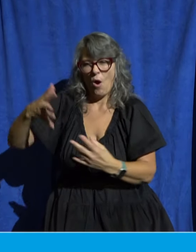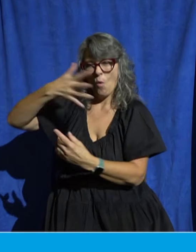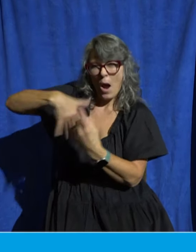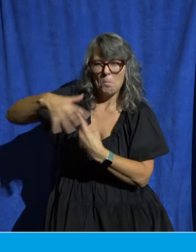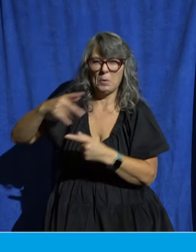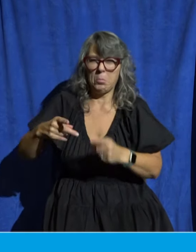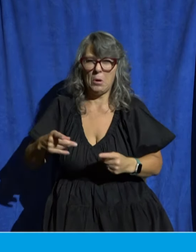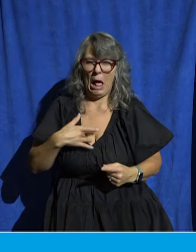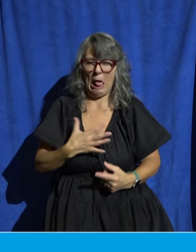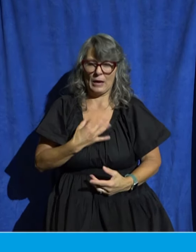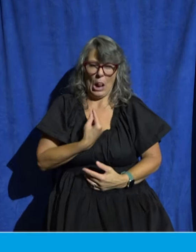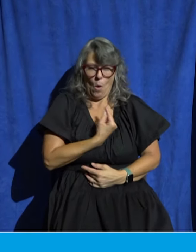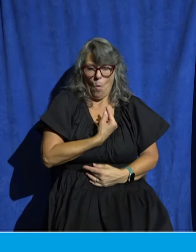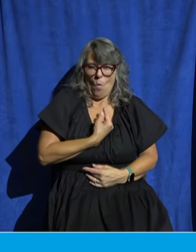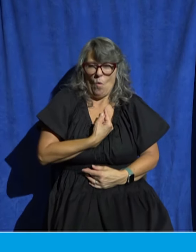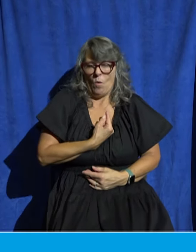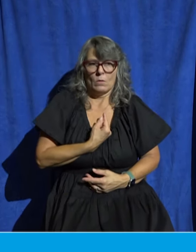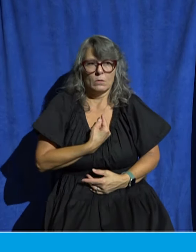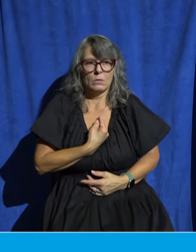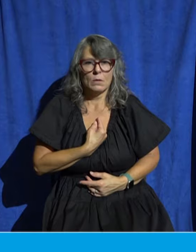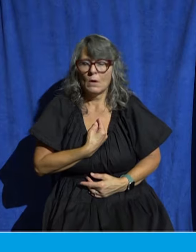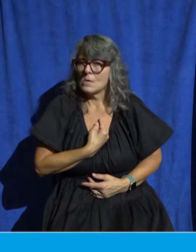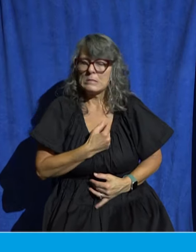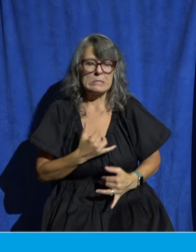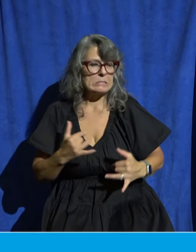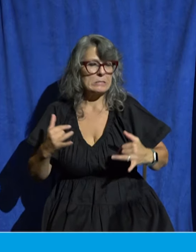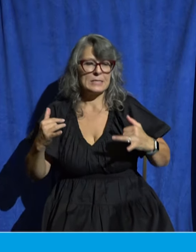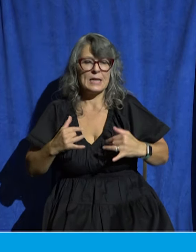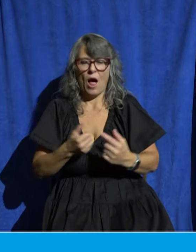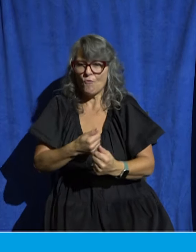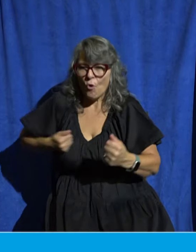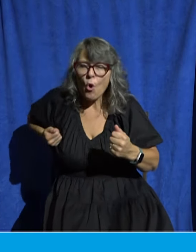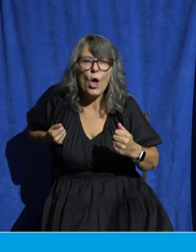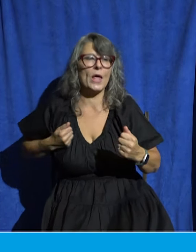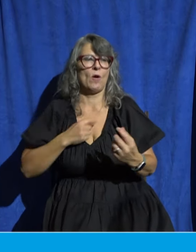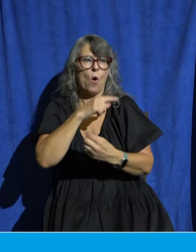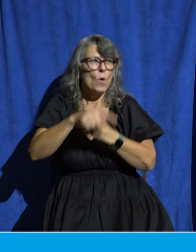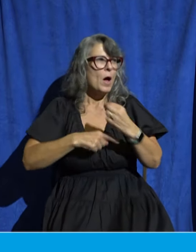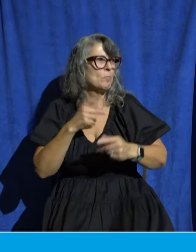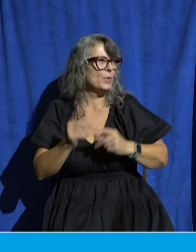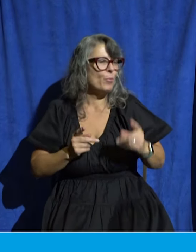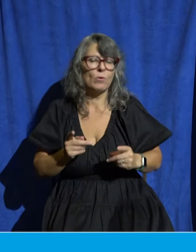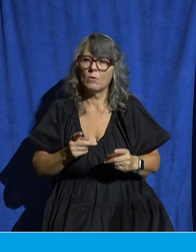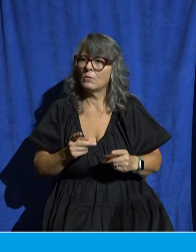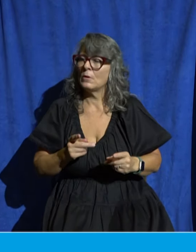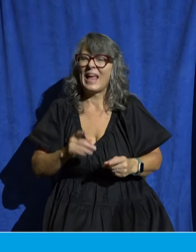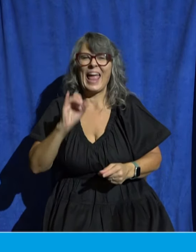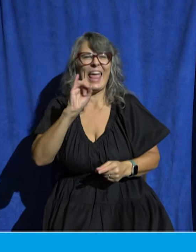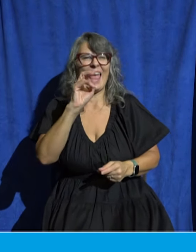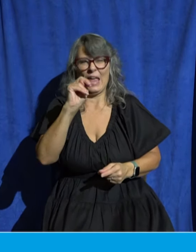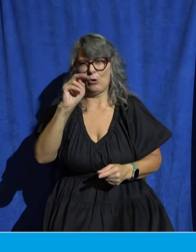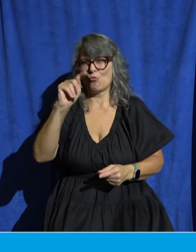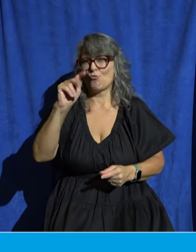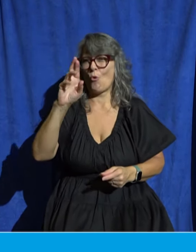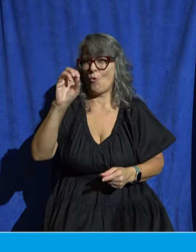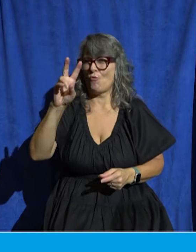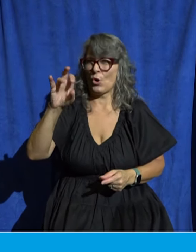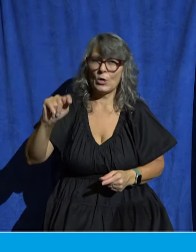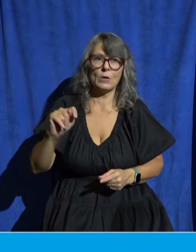like she was an introvert to the max and did everything she could to avoid being around others but as she